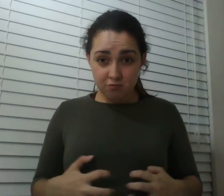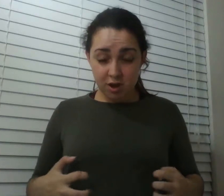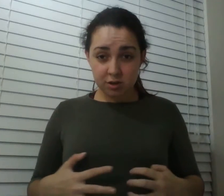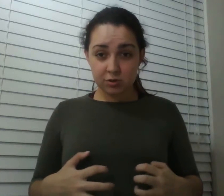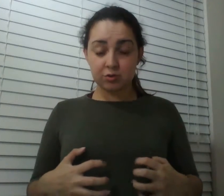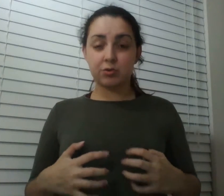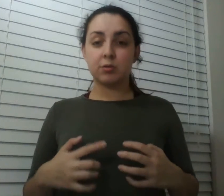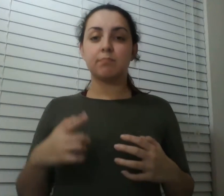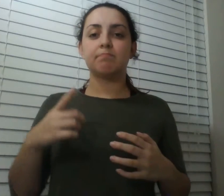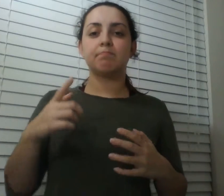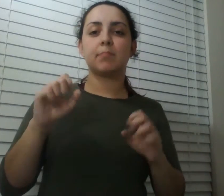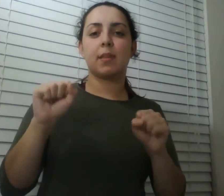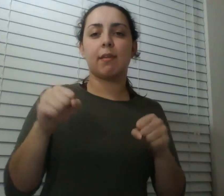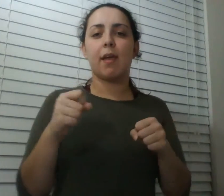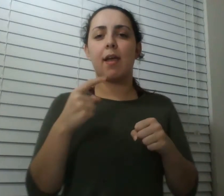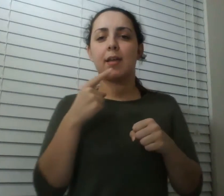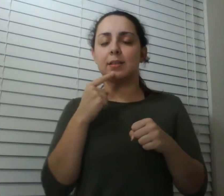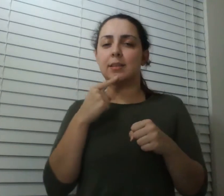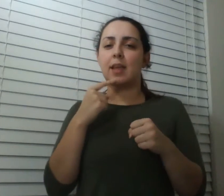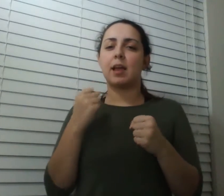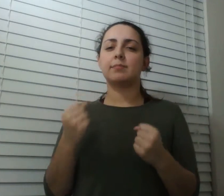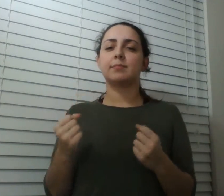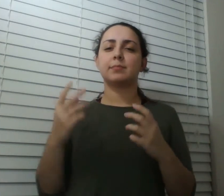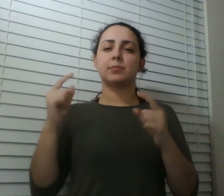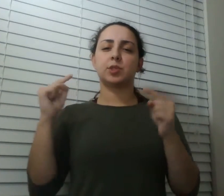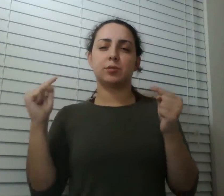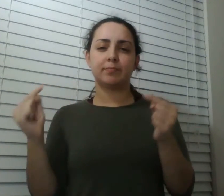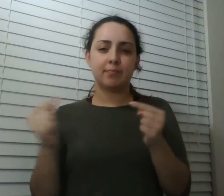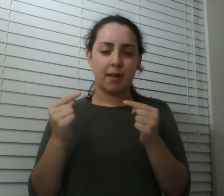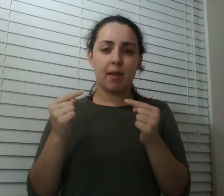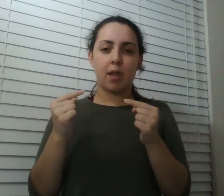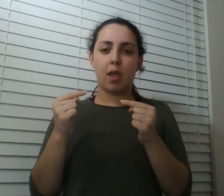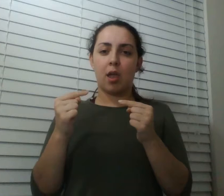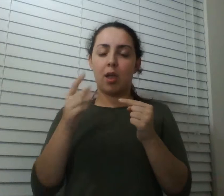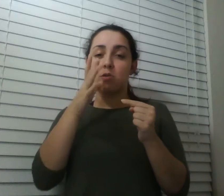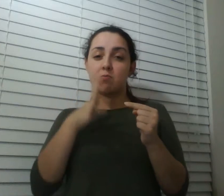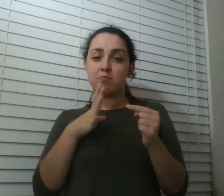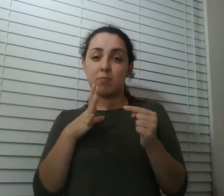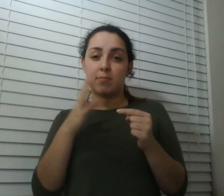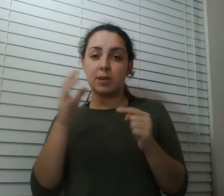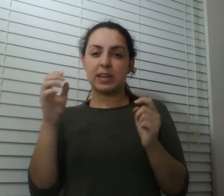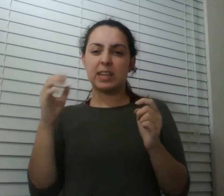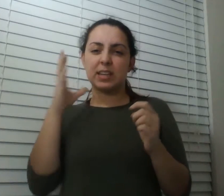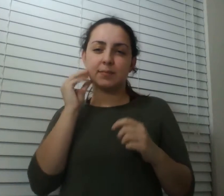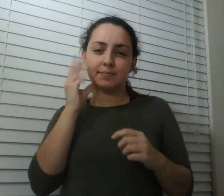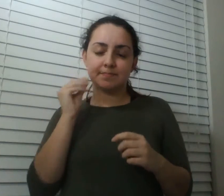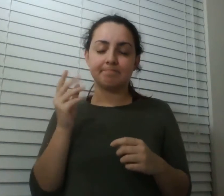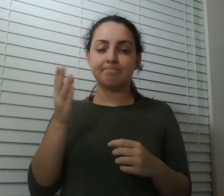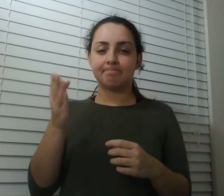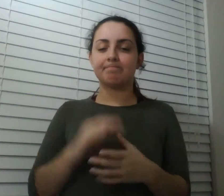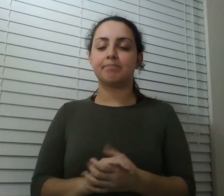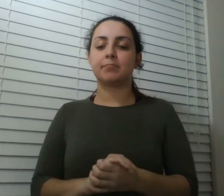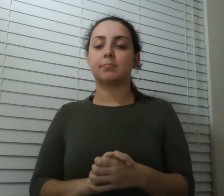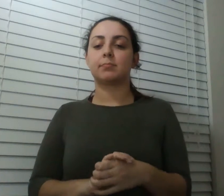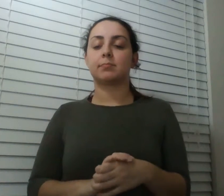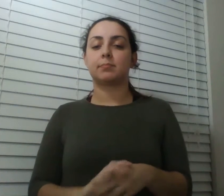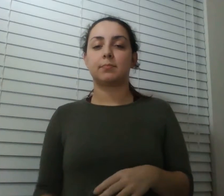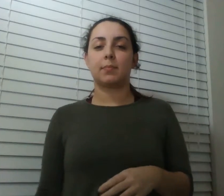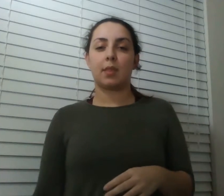how much pain the woman is in no more mystery there's no more wondering problem solved the code is cracked